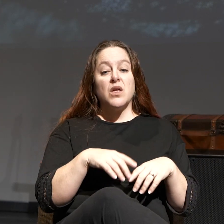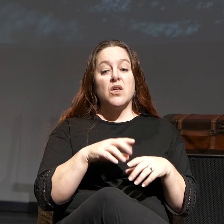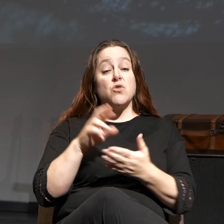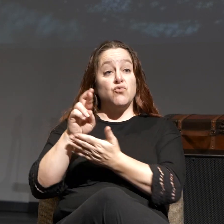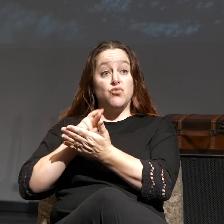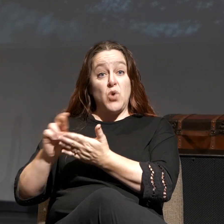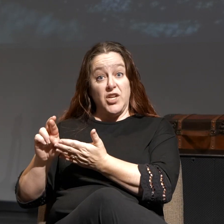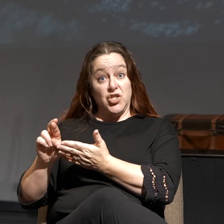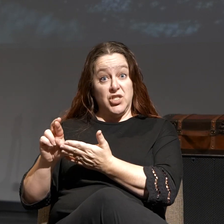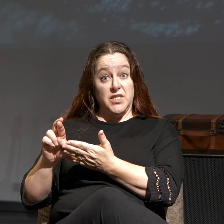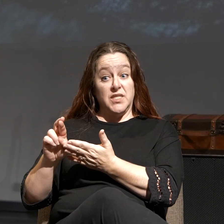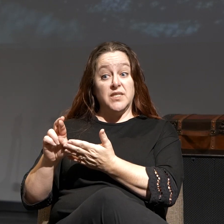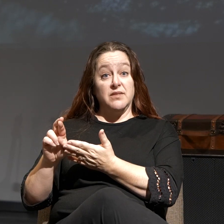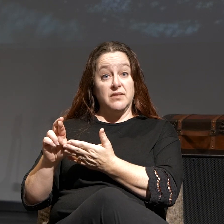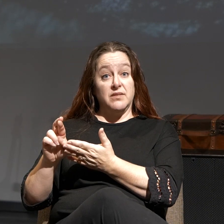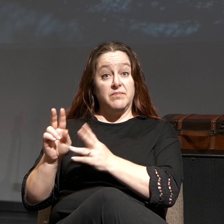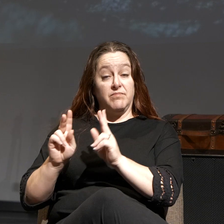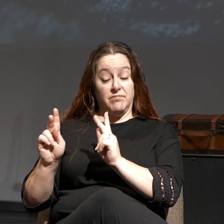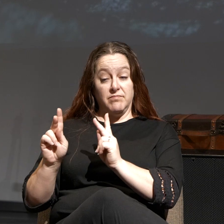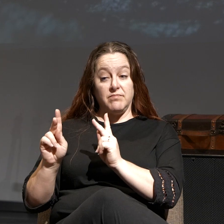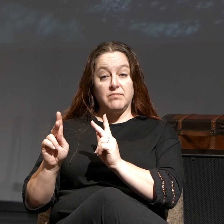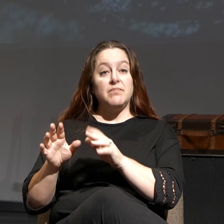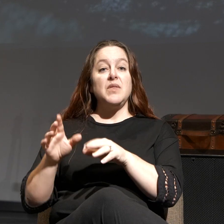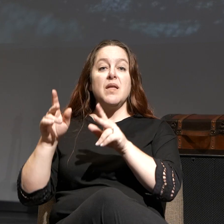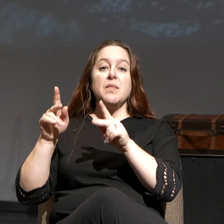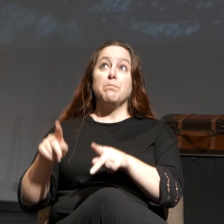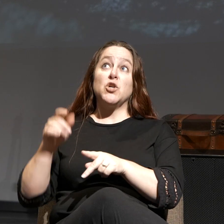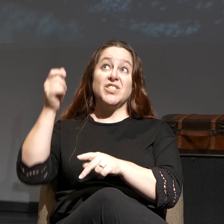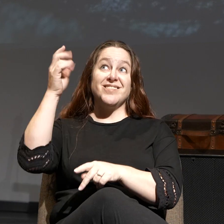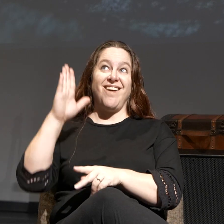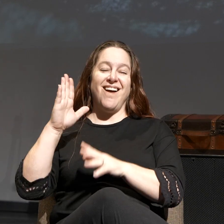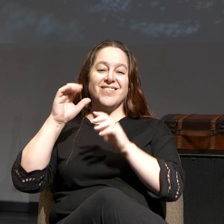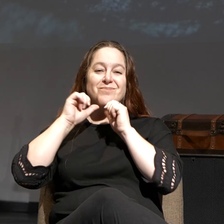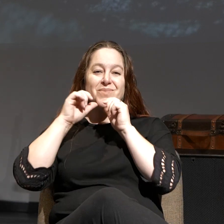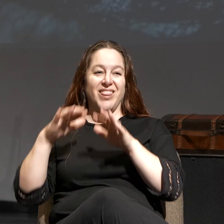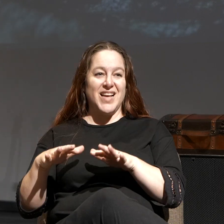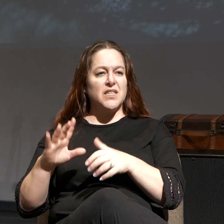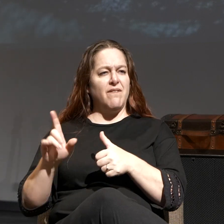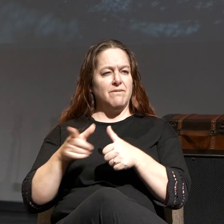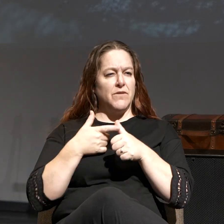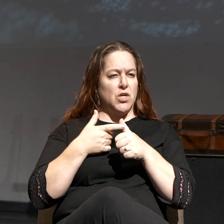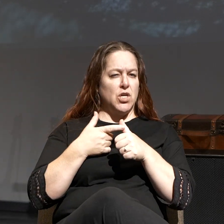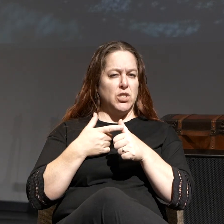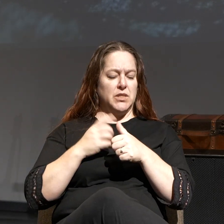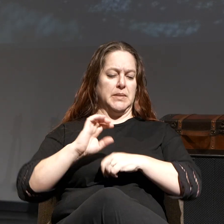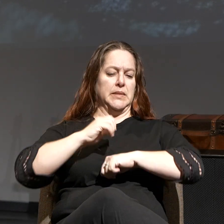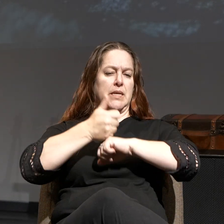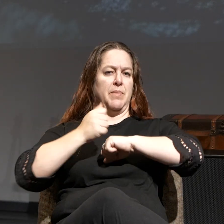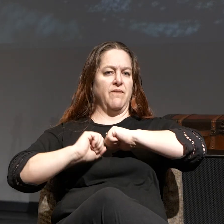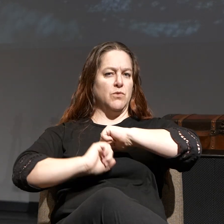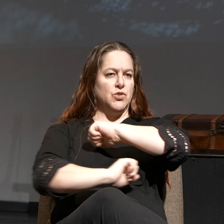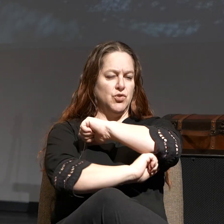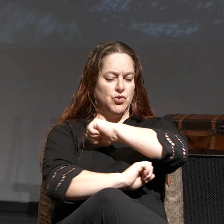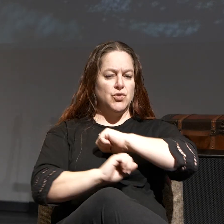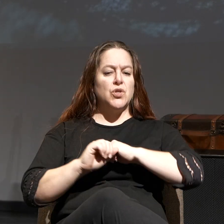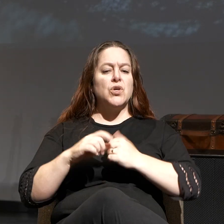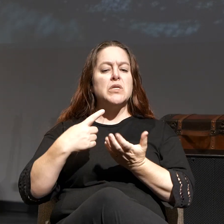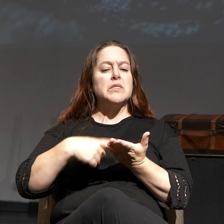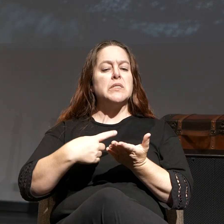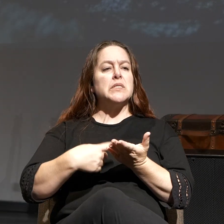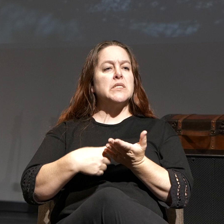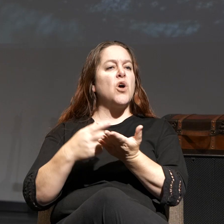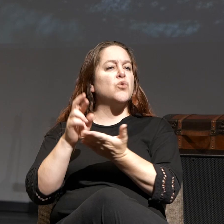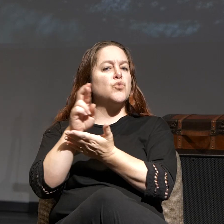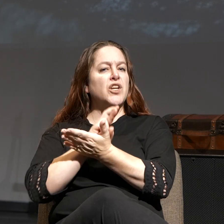And let's look at the righteous here. The righteous, the person God blesses. So we have to, first of all, lay a foundation. We've got to talk about this idea of